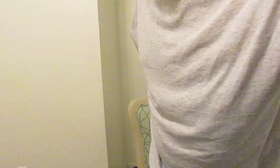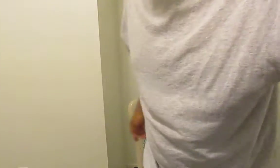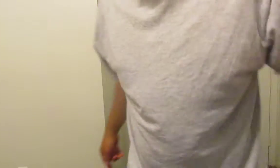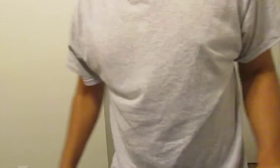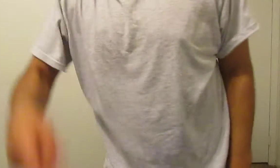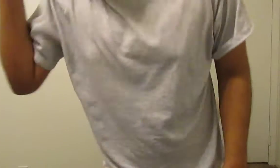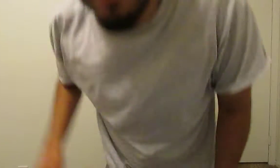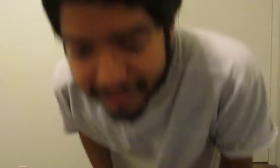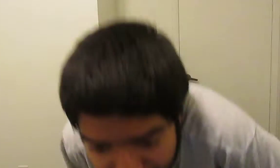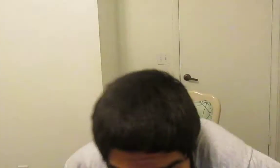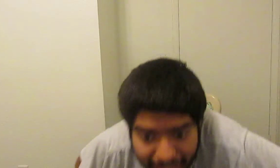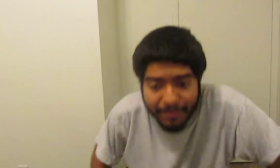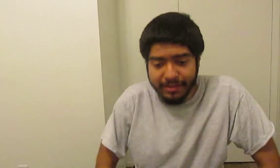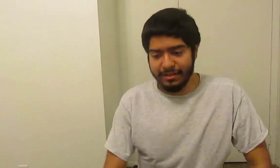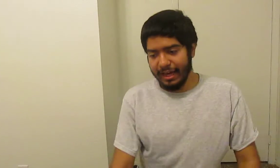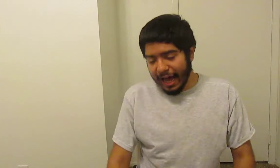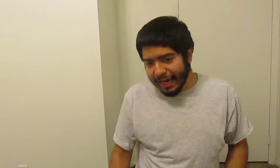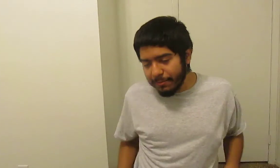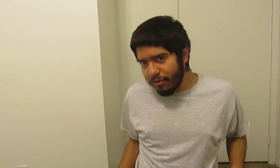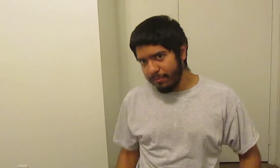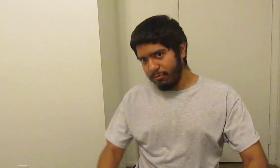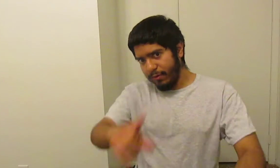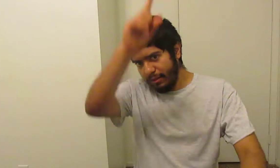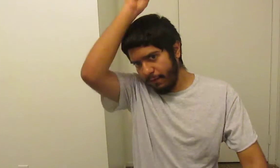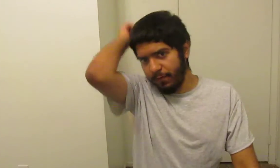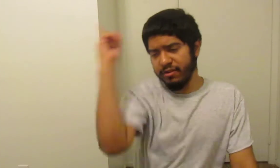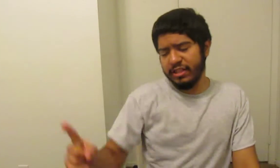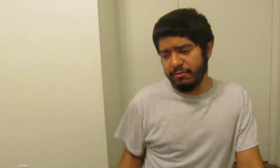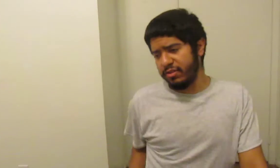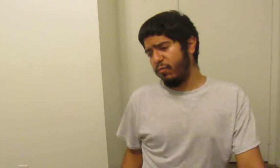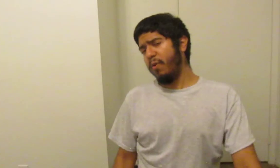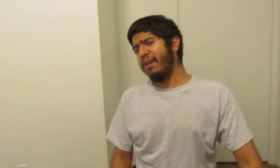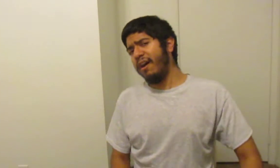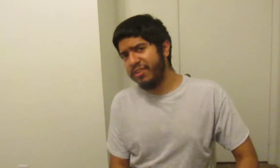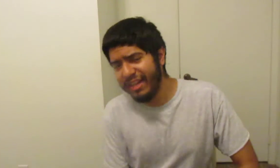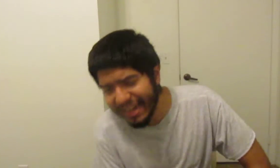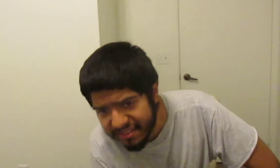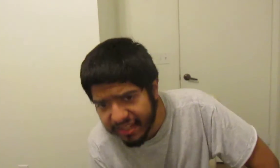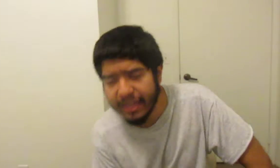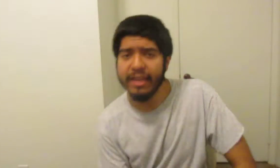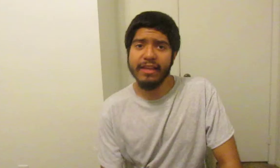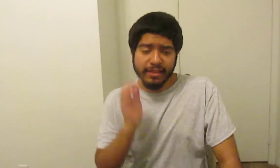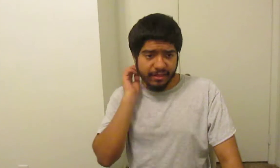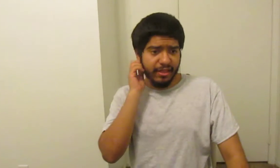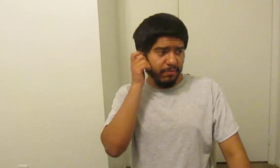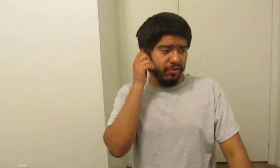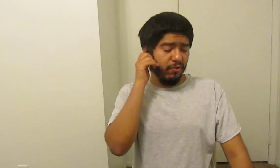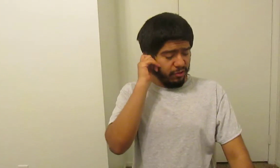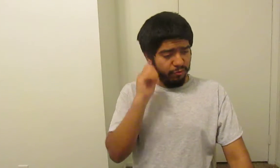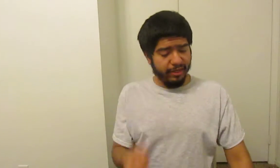Hey y'all, it's AnimeKaman. Today I am going to be revealing the first episode of Robi Hachi and I gotta say, this episode was pretty